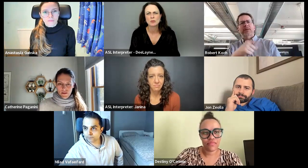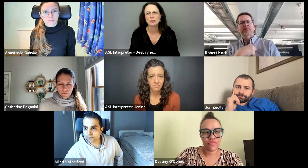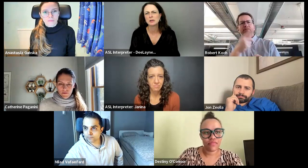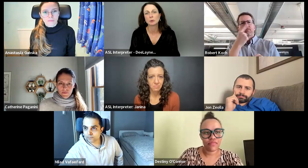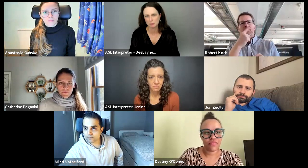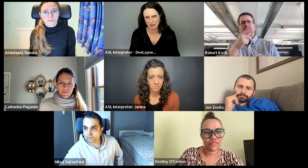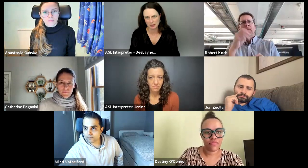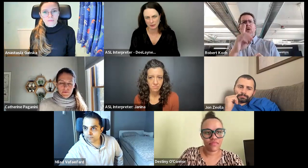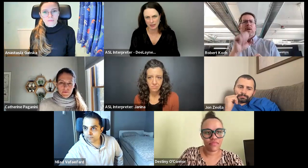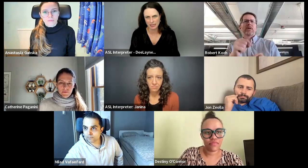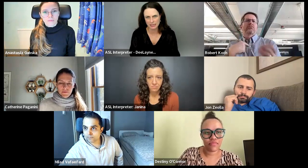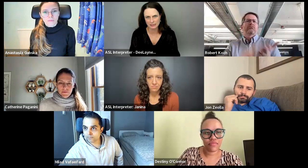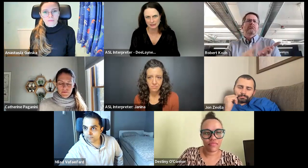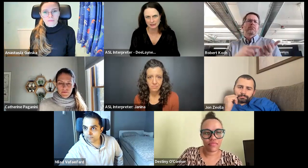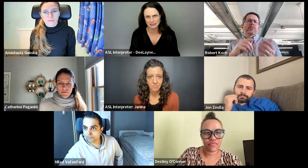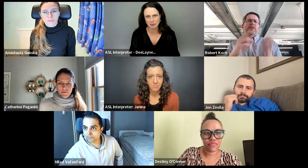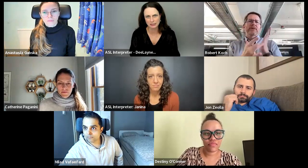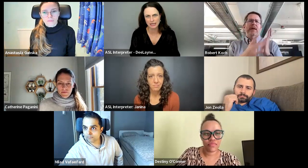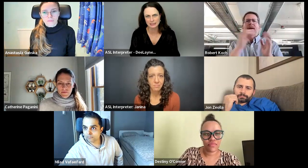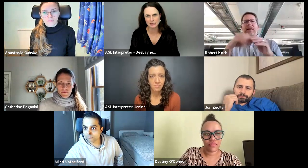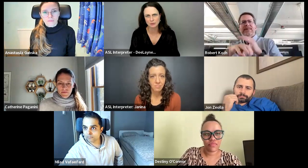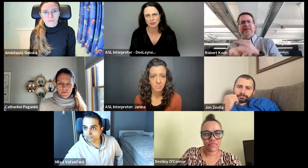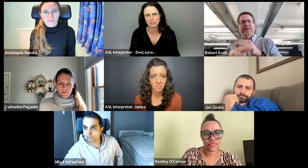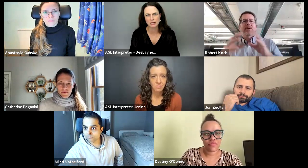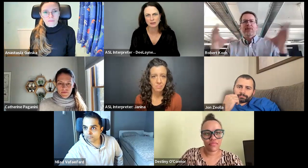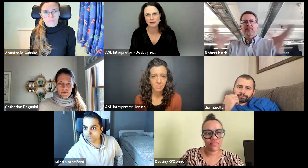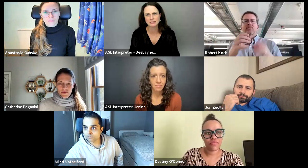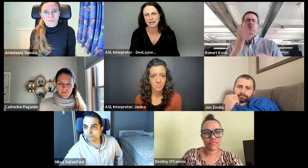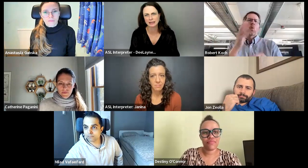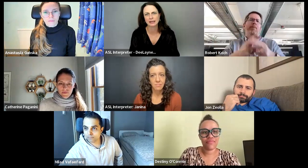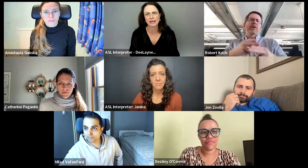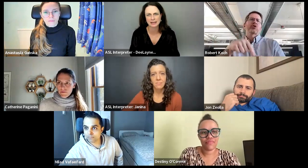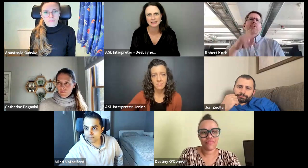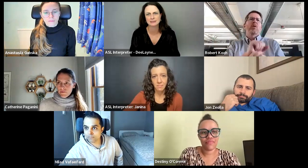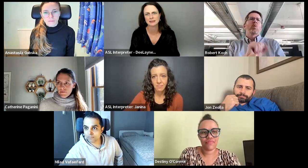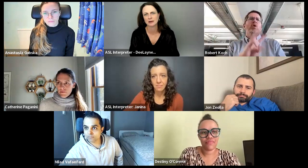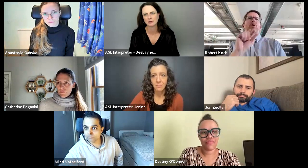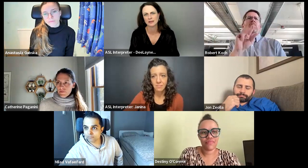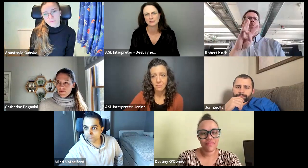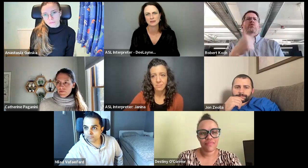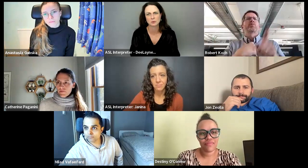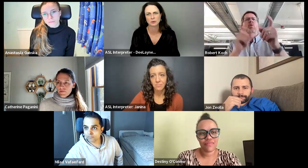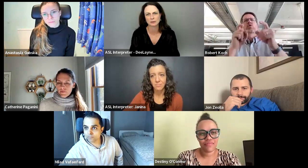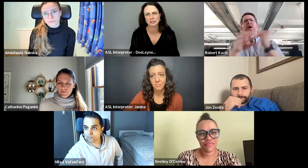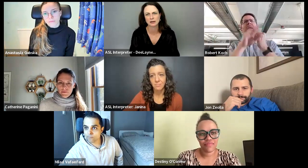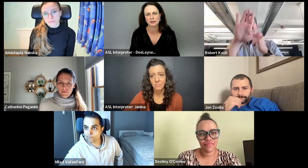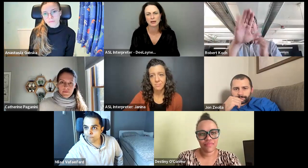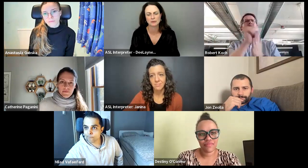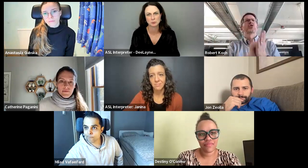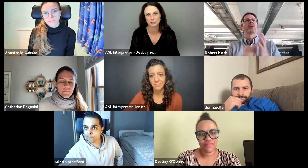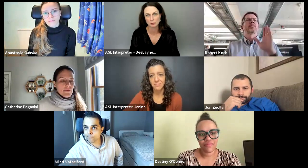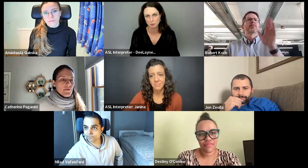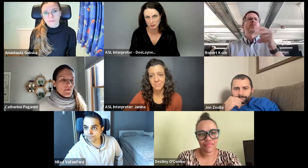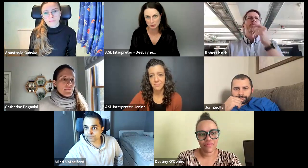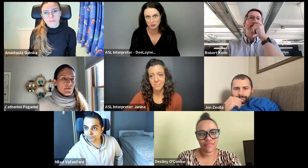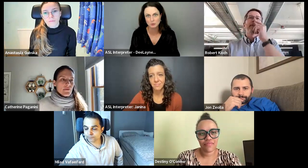But there'll be a group there anyway. And it's a podcast. And we're going to be talking about tech and access and all of that stuff. So, we're going to be talking about